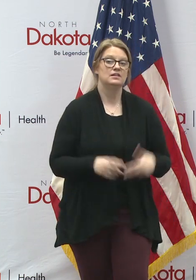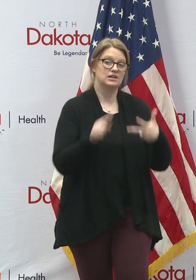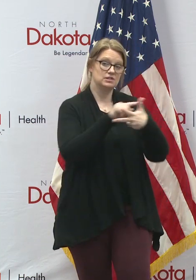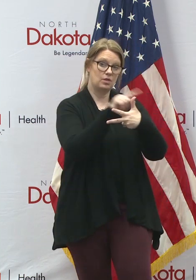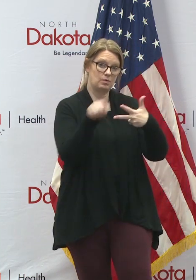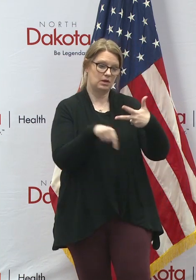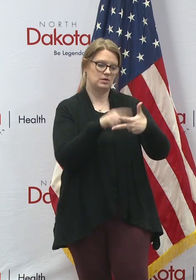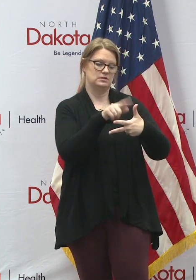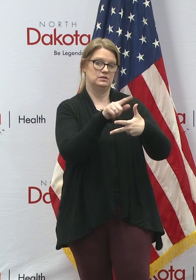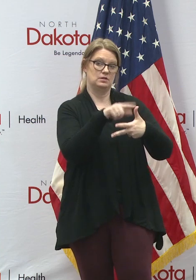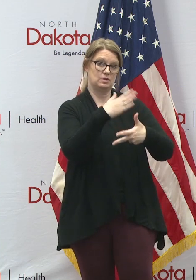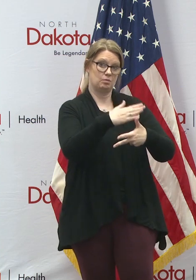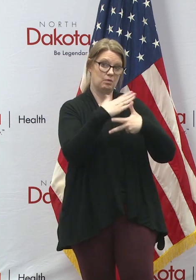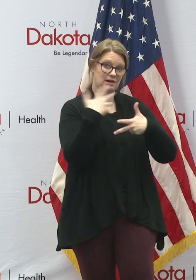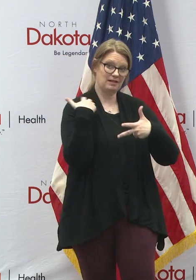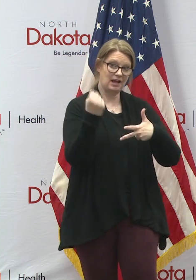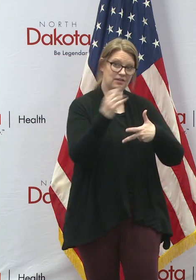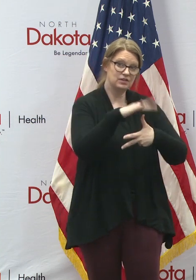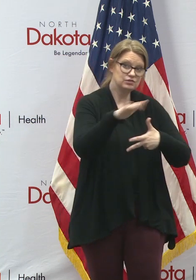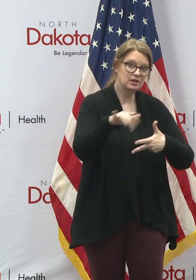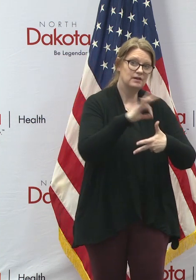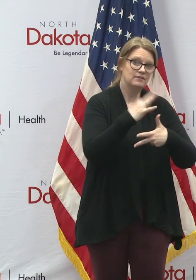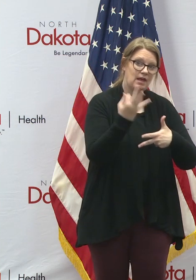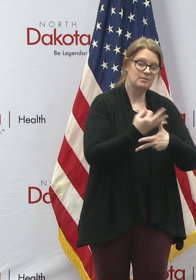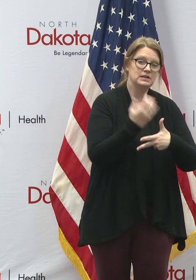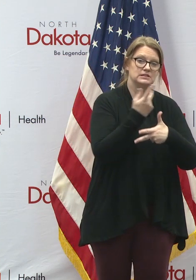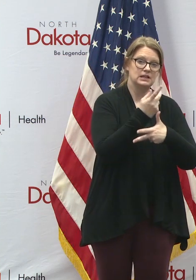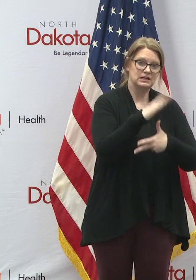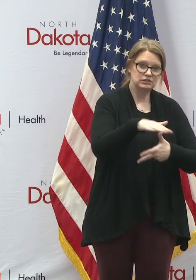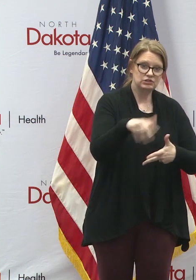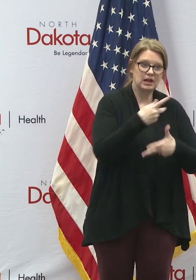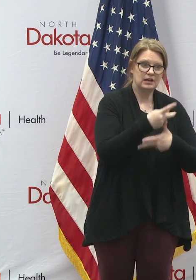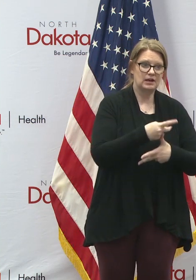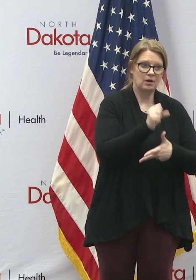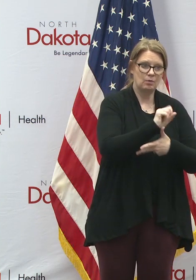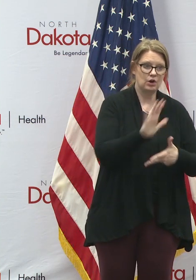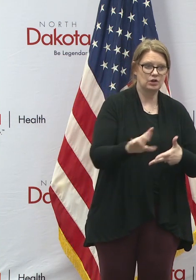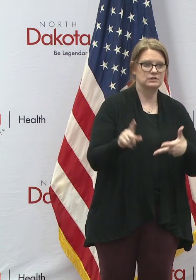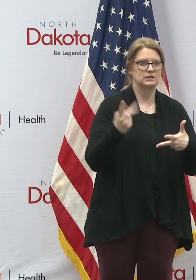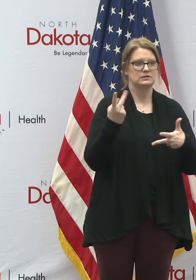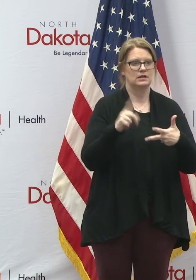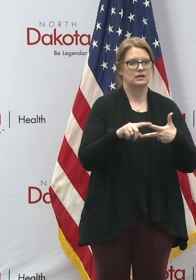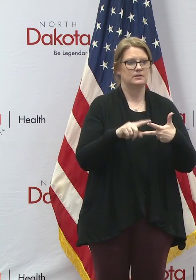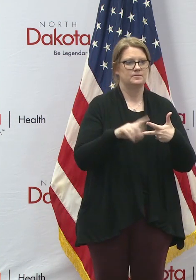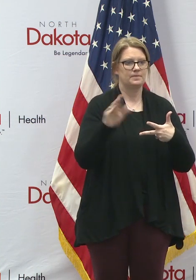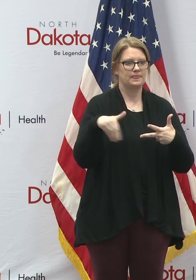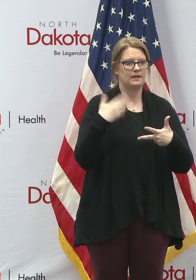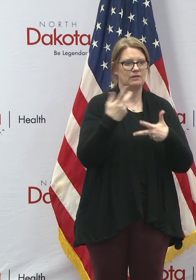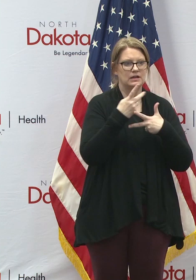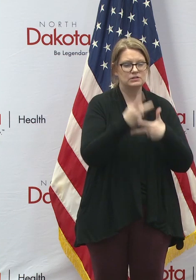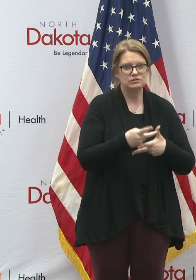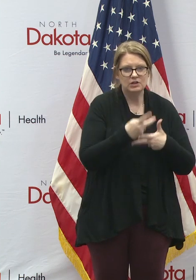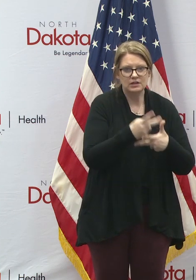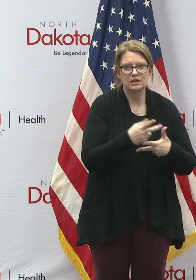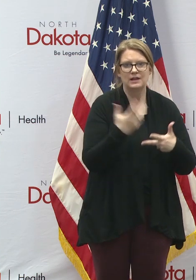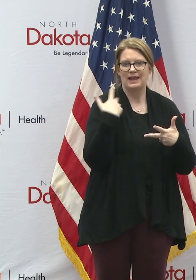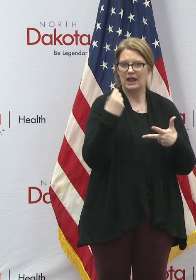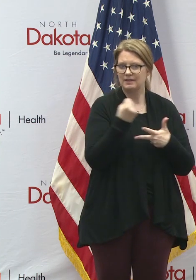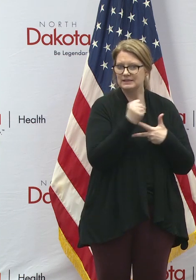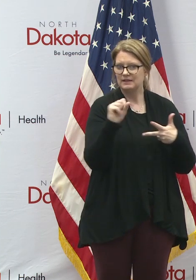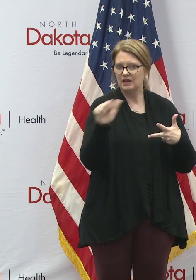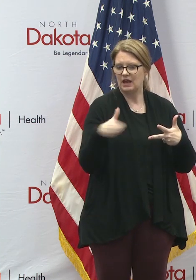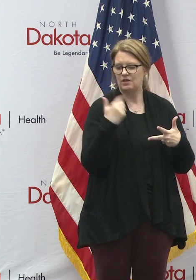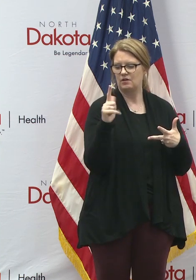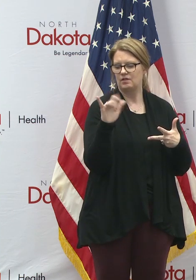First, to protect the health of children, families and childcare workers. Second, to provide childcare for health, safety and other